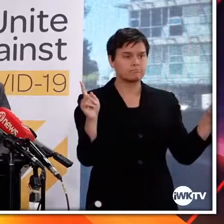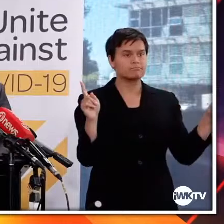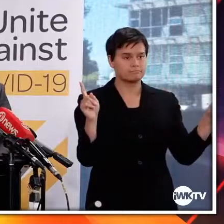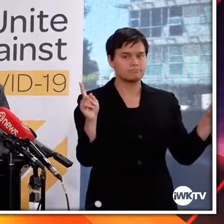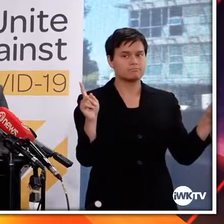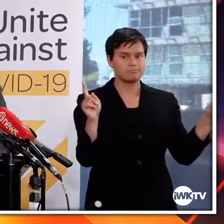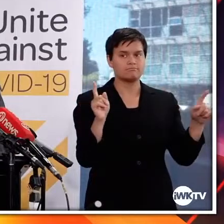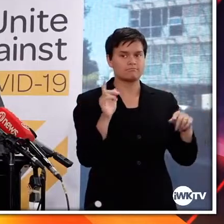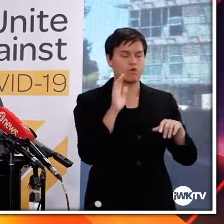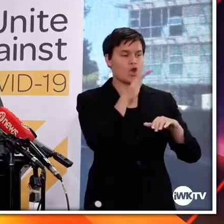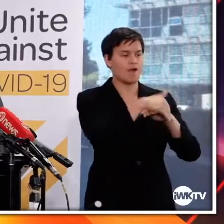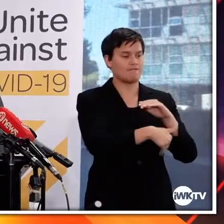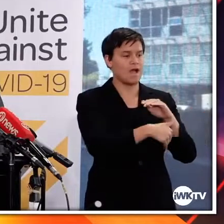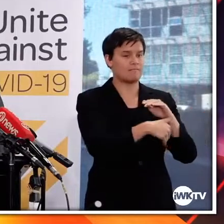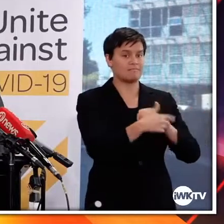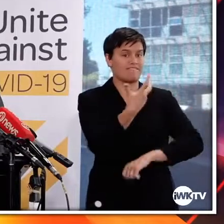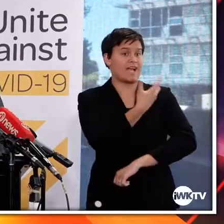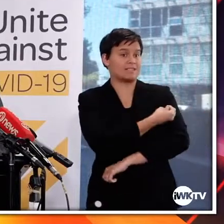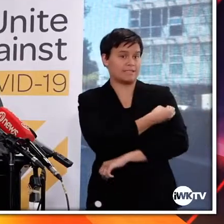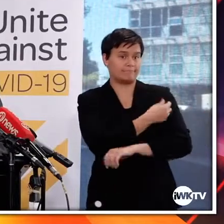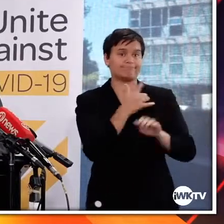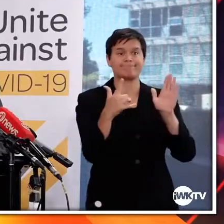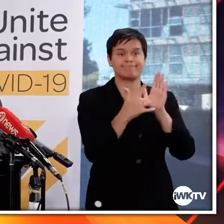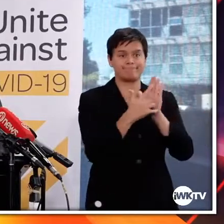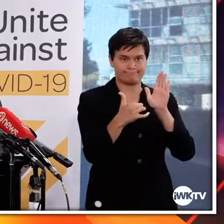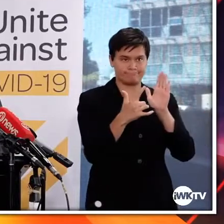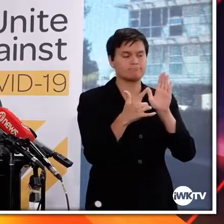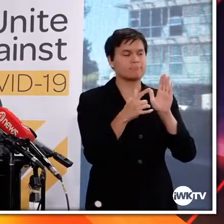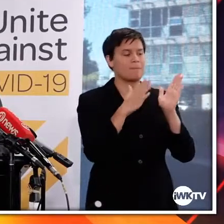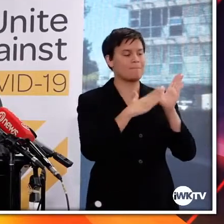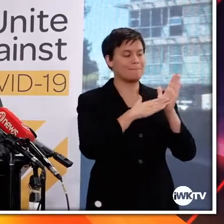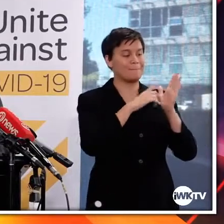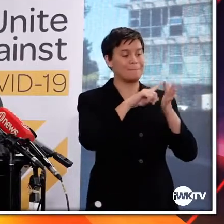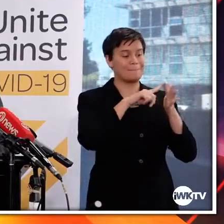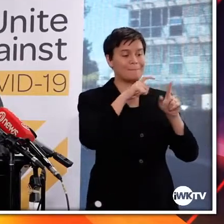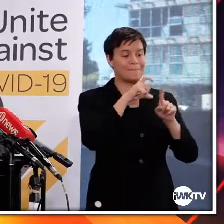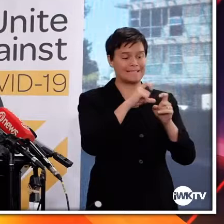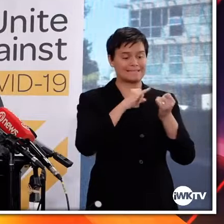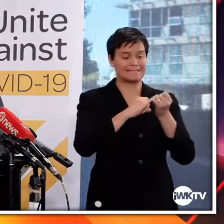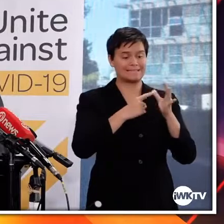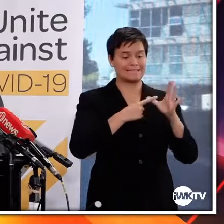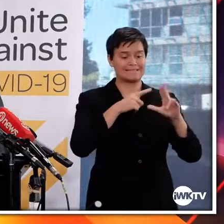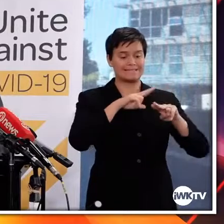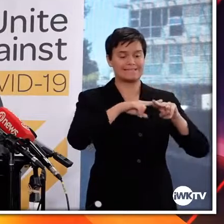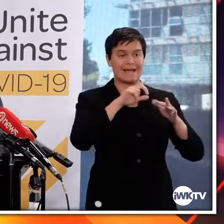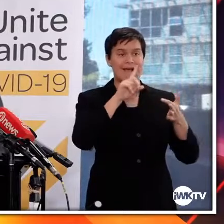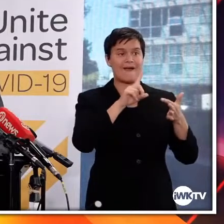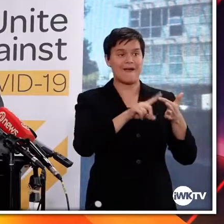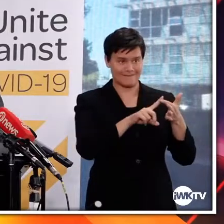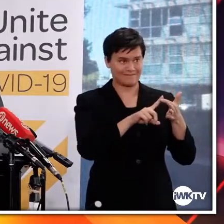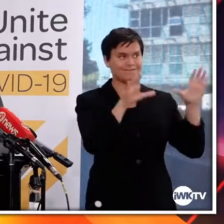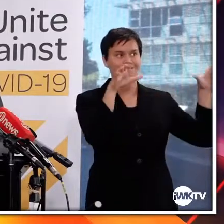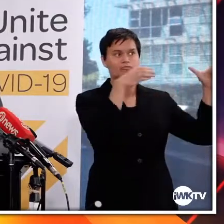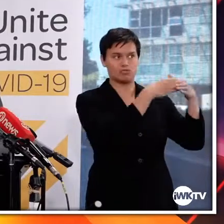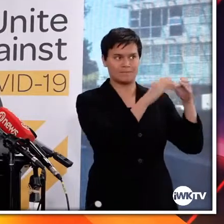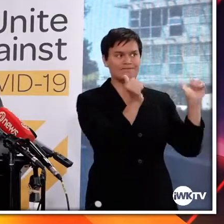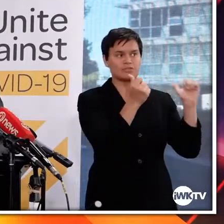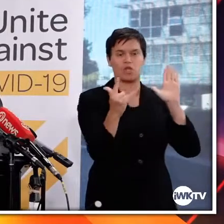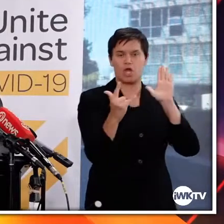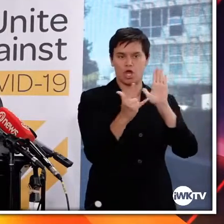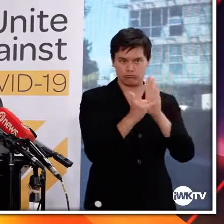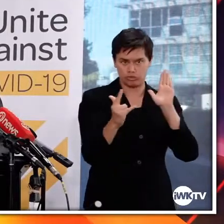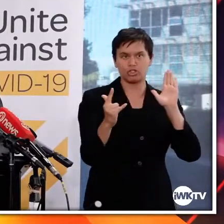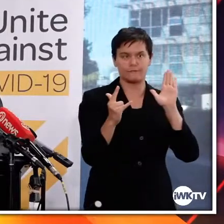that Medsafe has approved the conditions of the Pfizer BioNTech COVID-19 vaccine